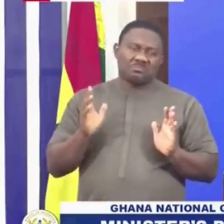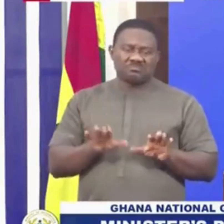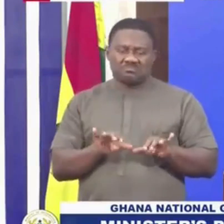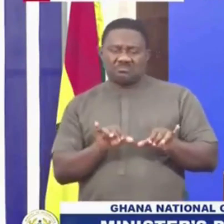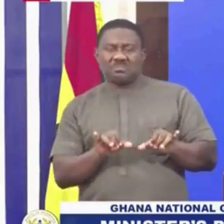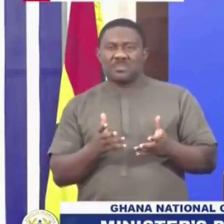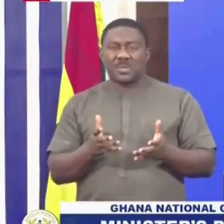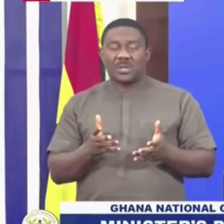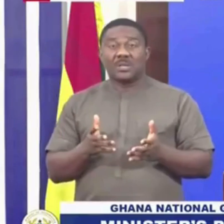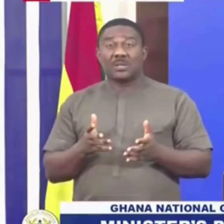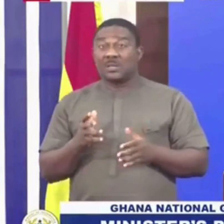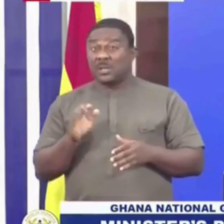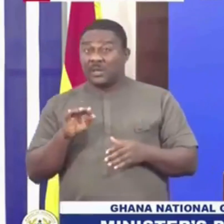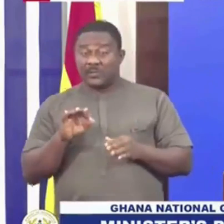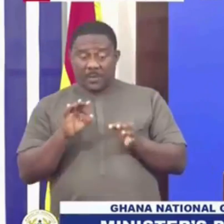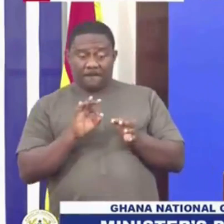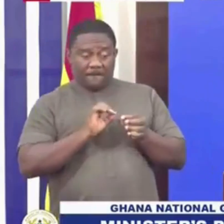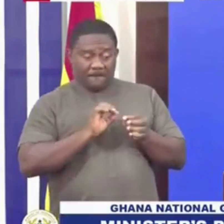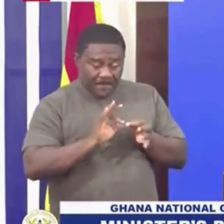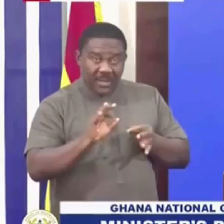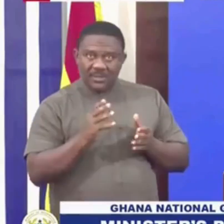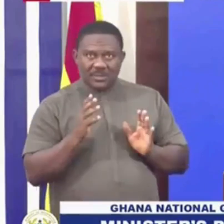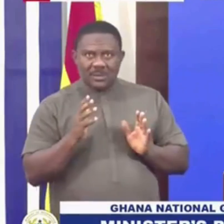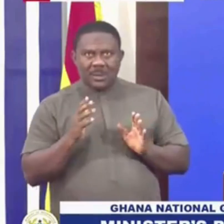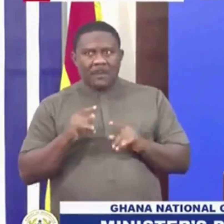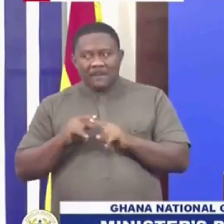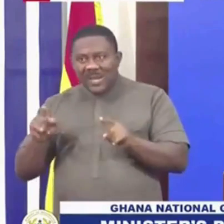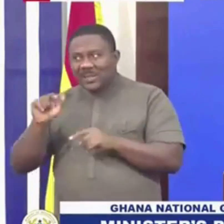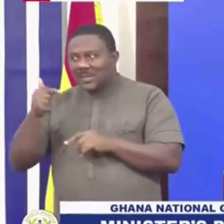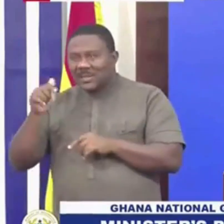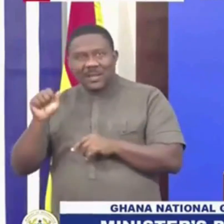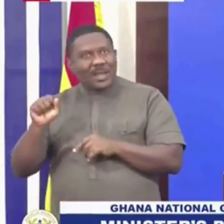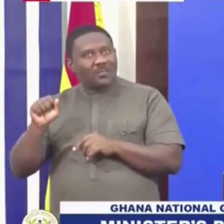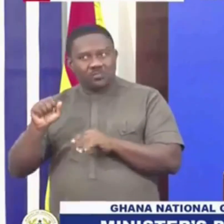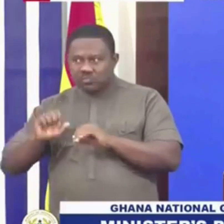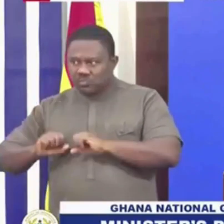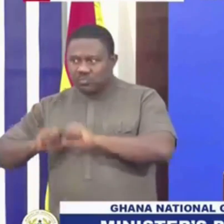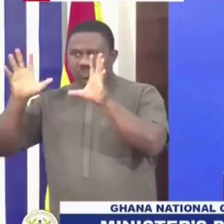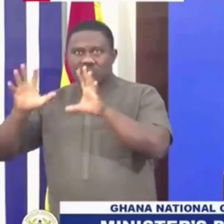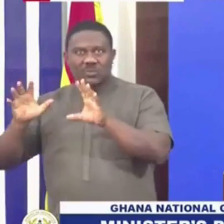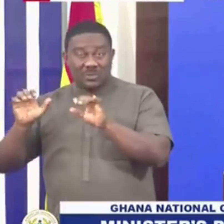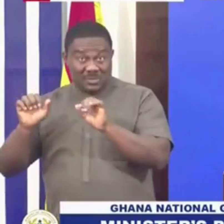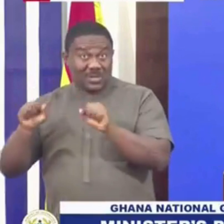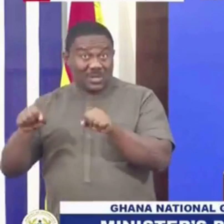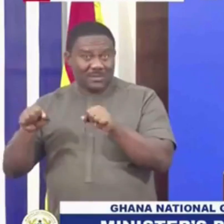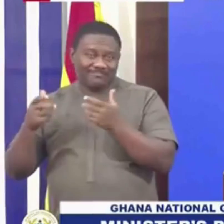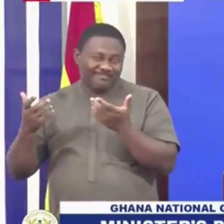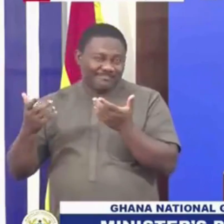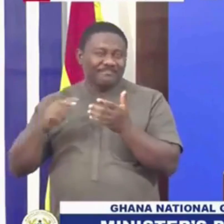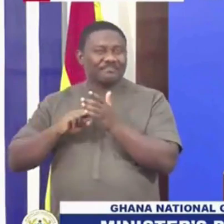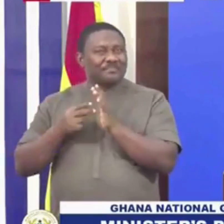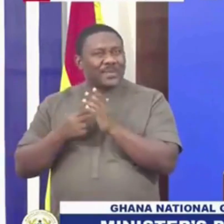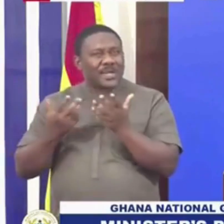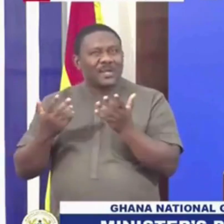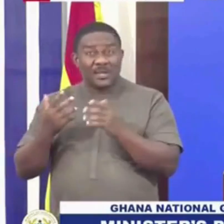there till you bring an ignition source to it. Gas actually is more volatile. So those who work in the gas industry, and I say